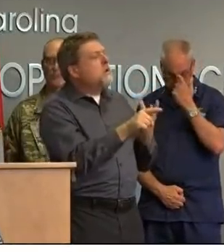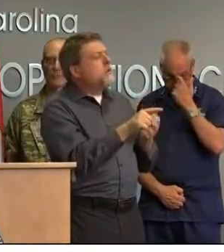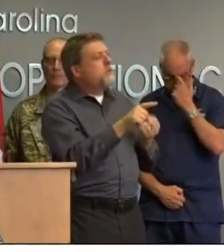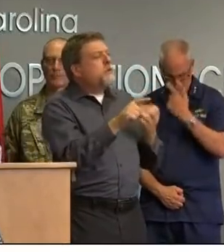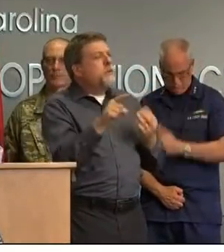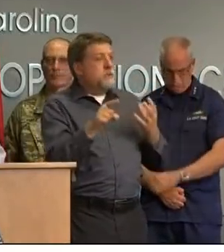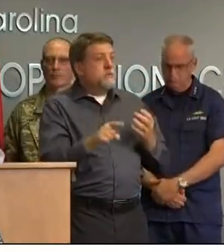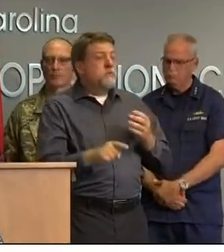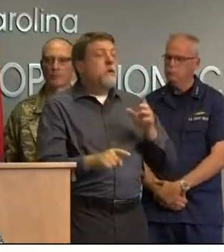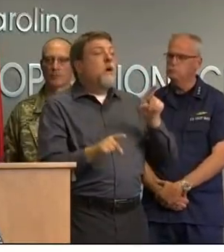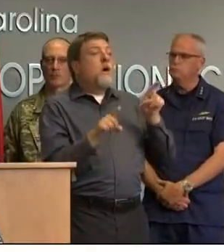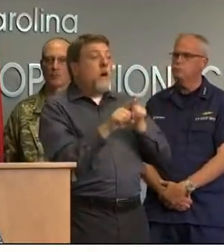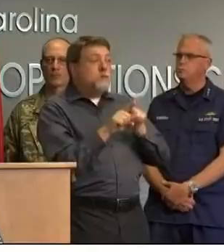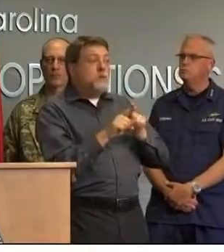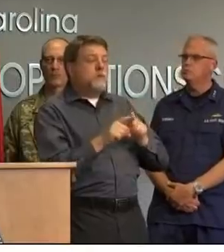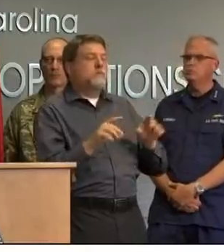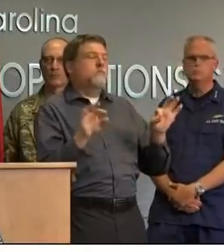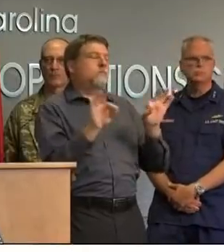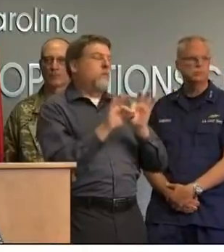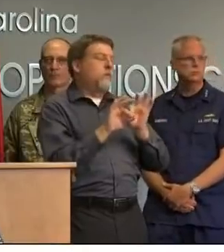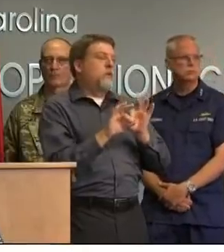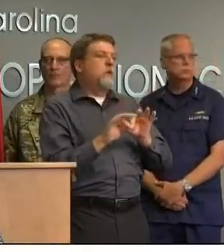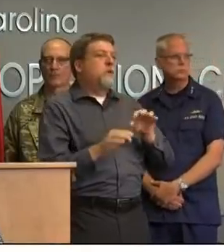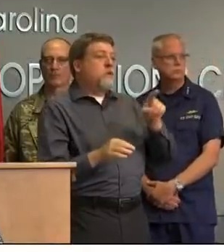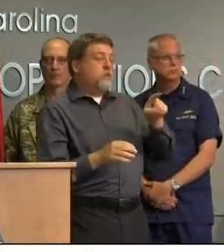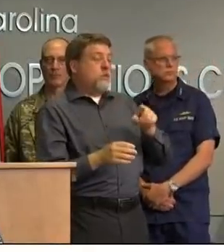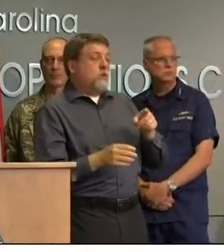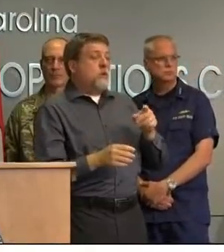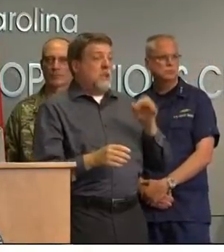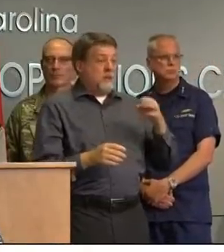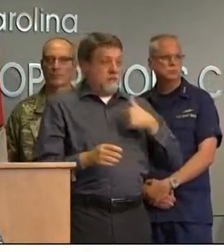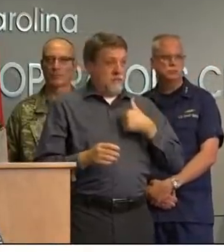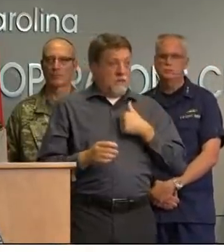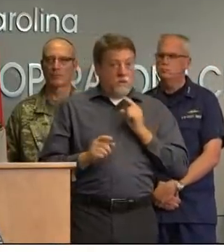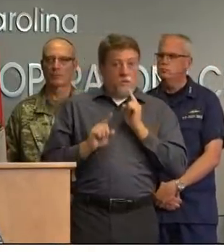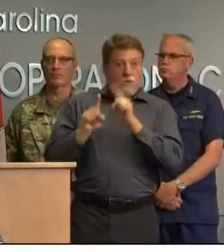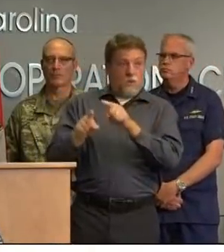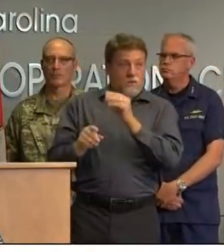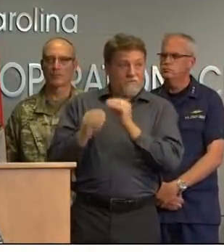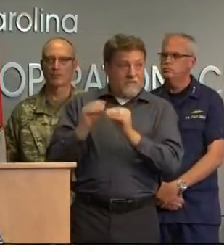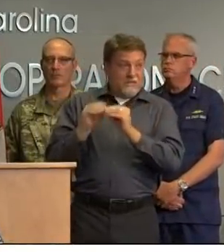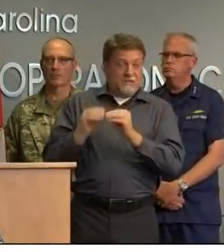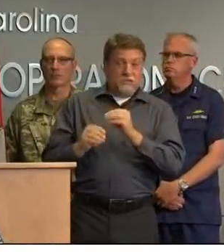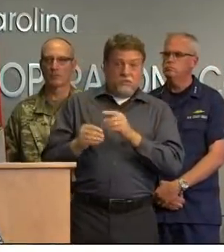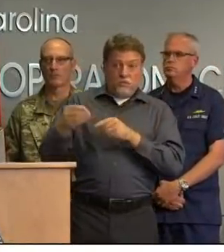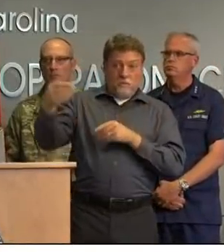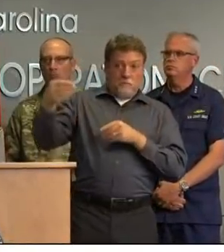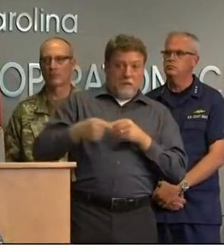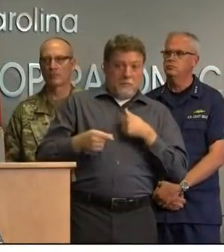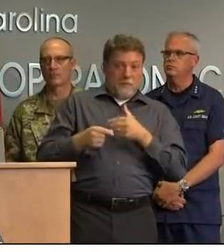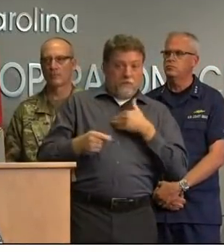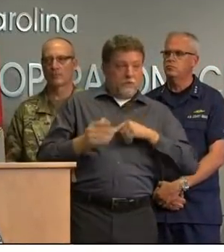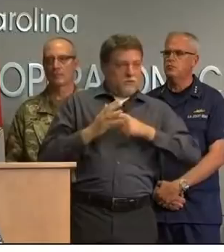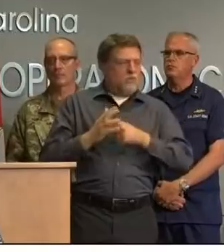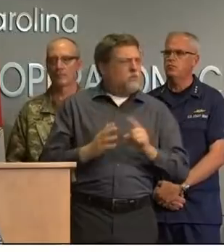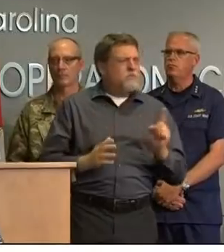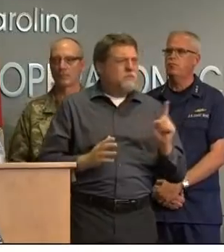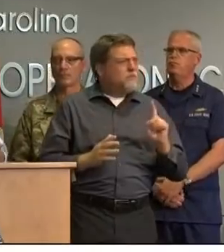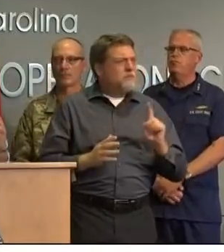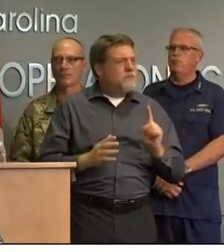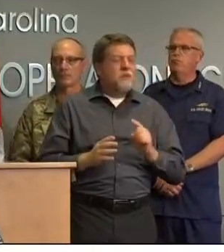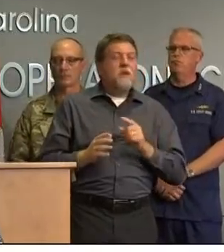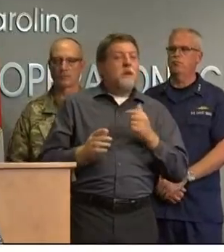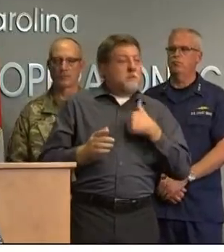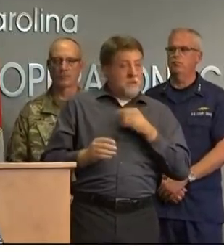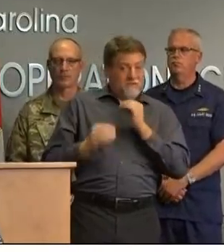can run the risk of losing all your money if the person disappears pay for the work as it gets done there are people